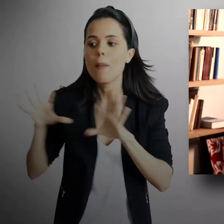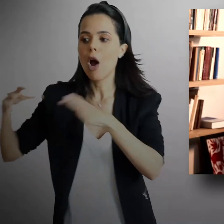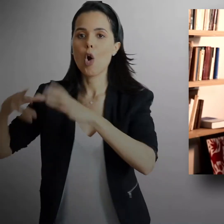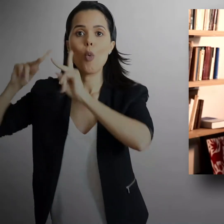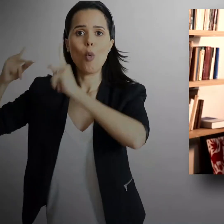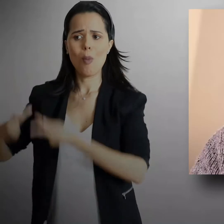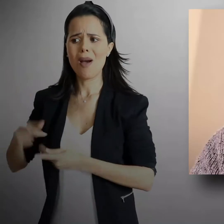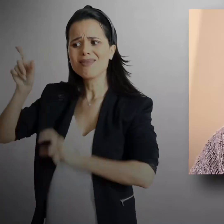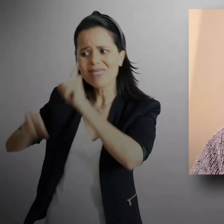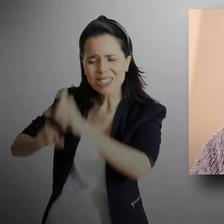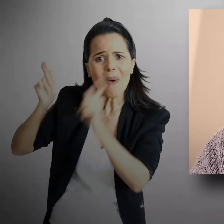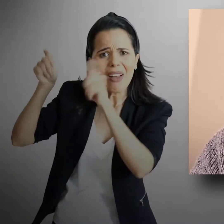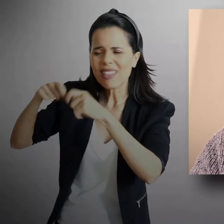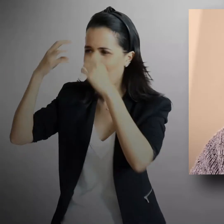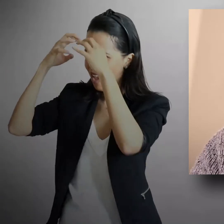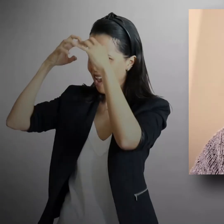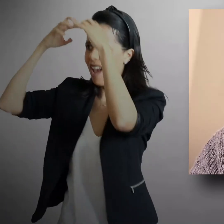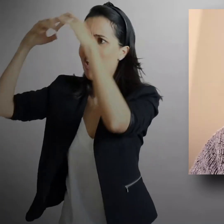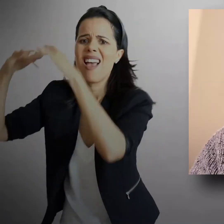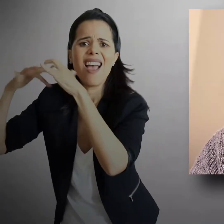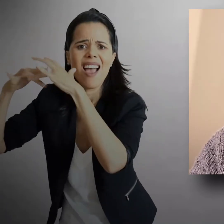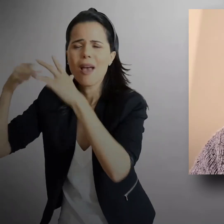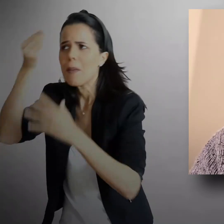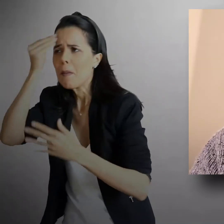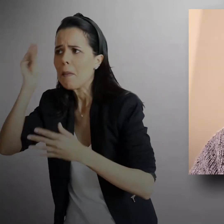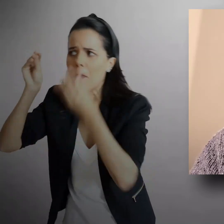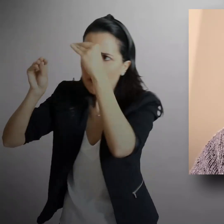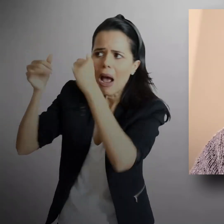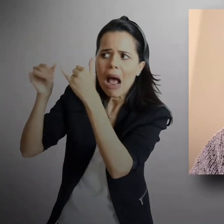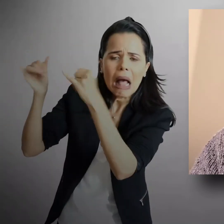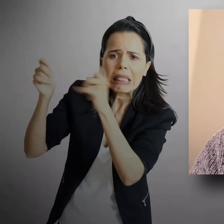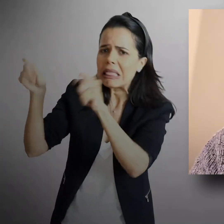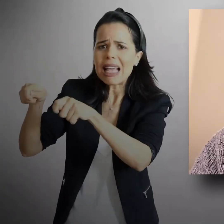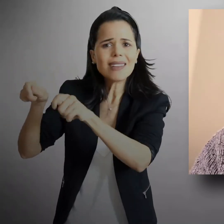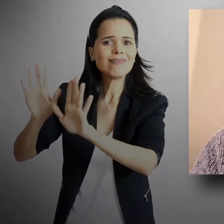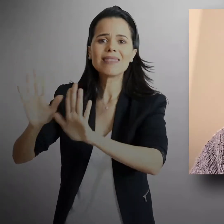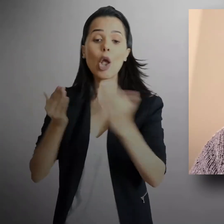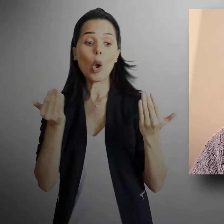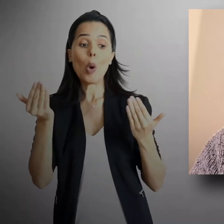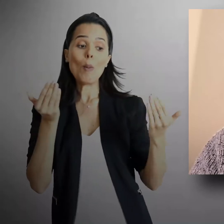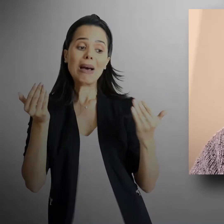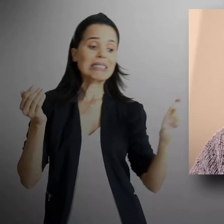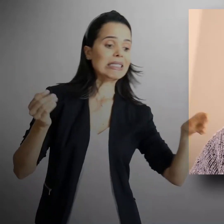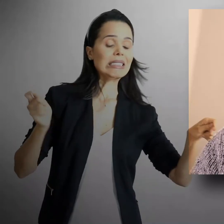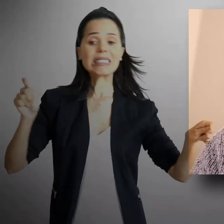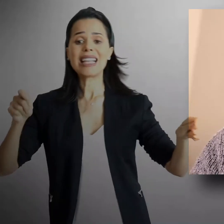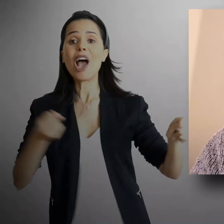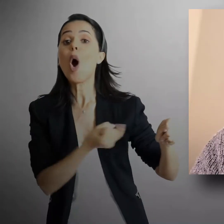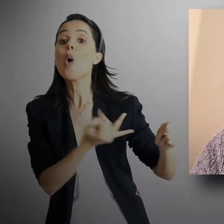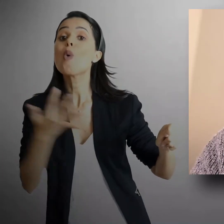system. But you can't do that for language. There are no analogous systems. So you can't study. There's no much use studying other